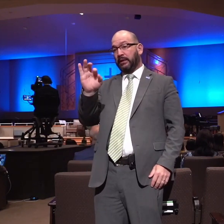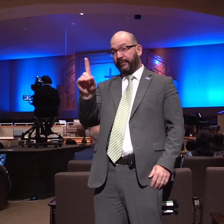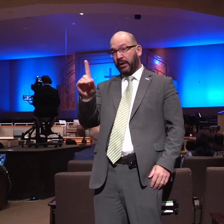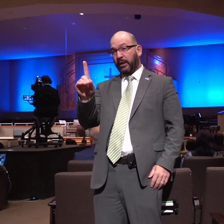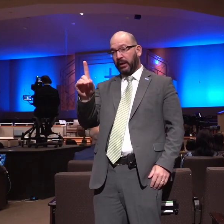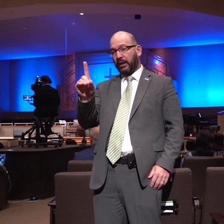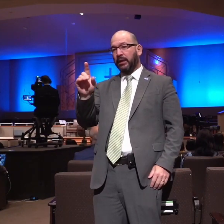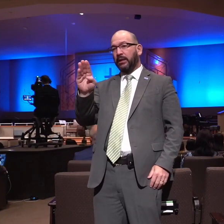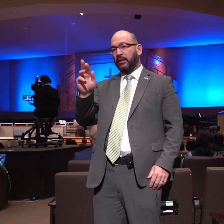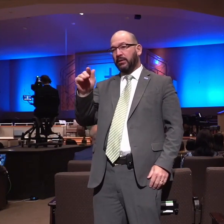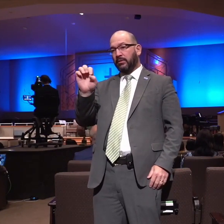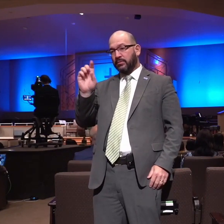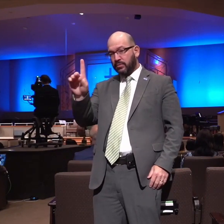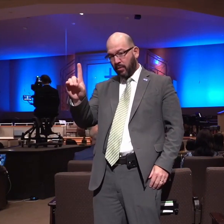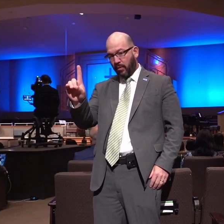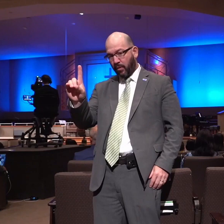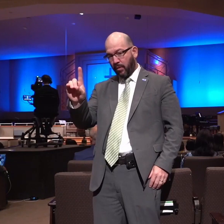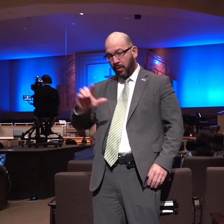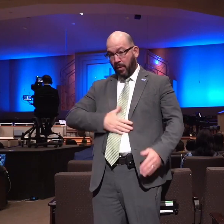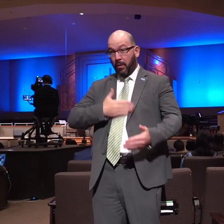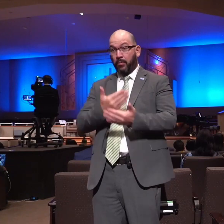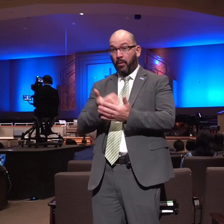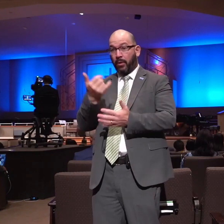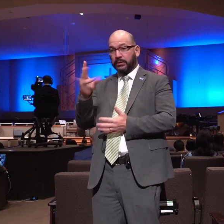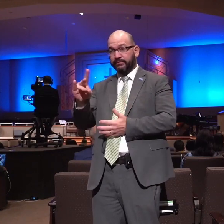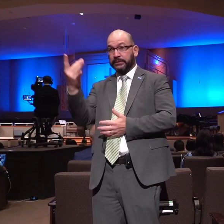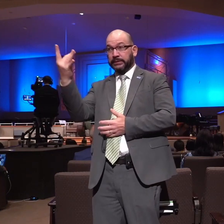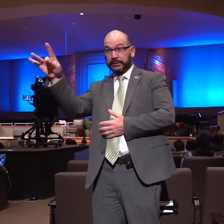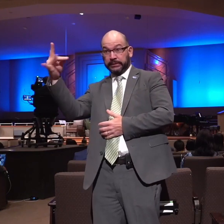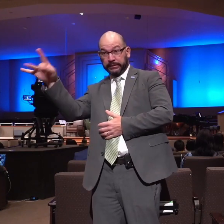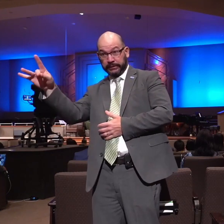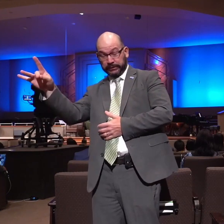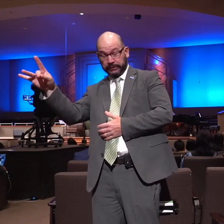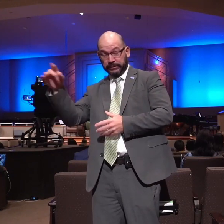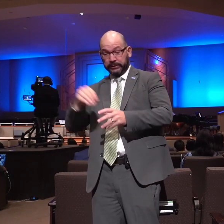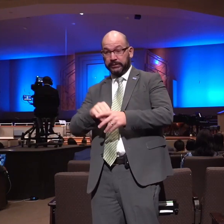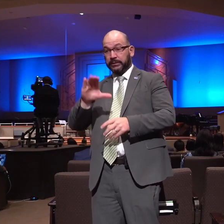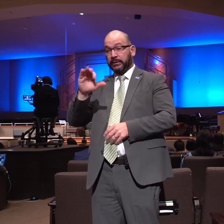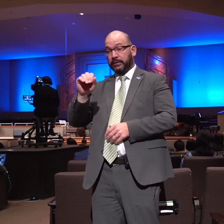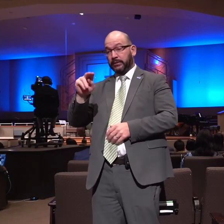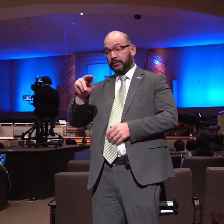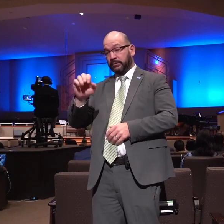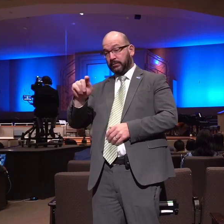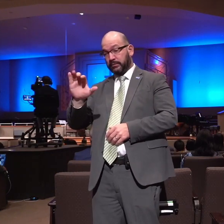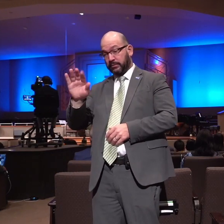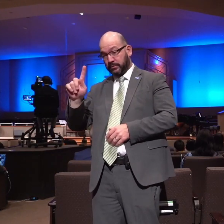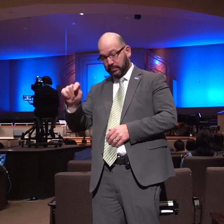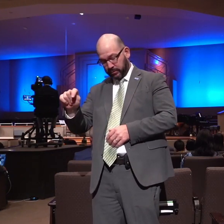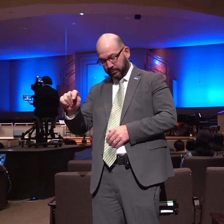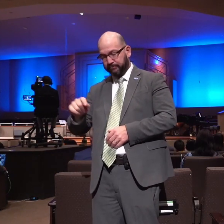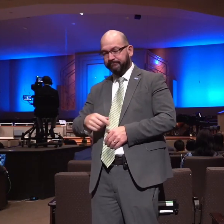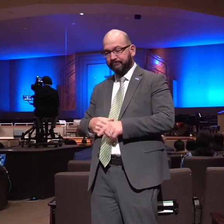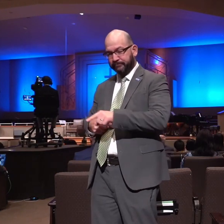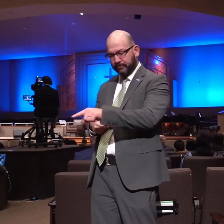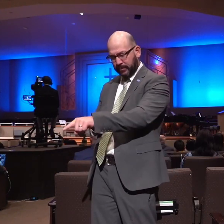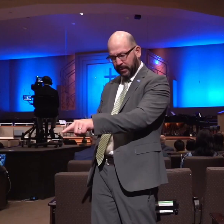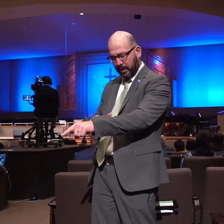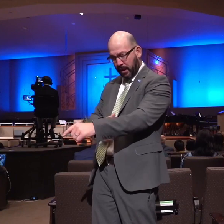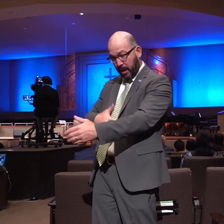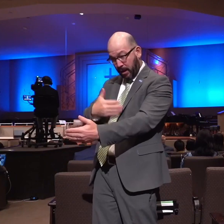farming family in Haddam Connecticut Brainerd upon his parents death early